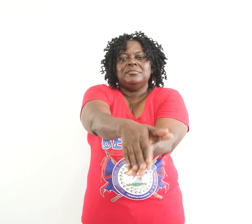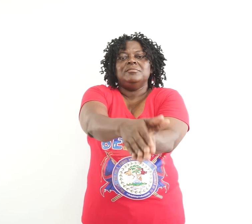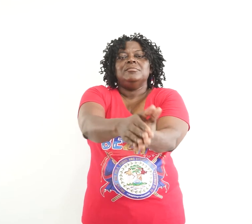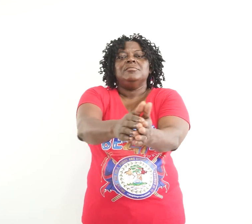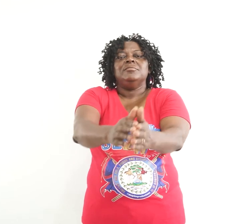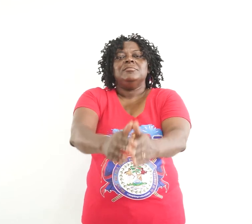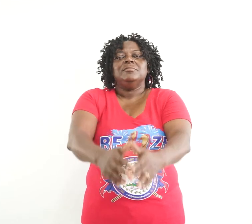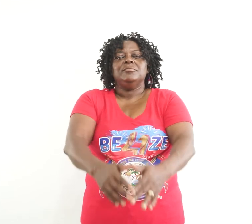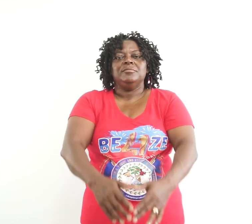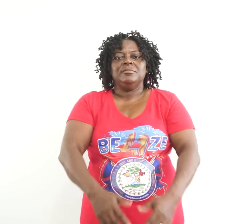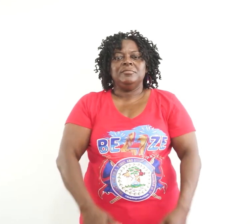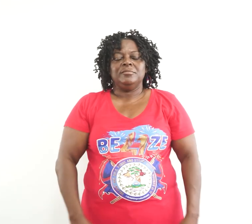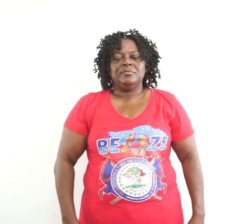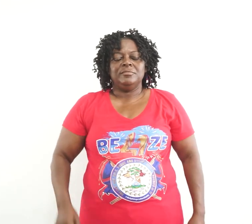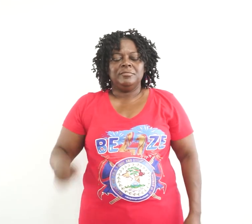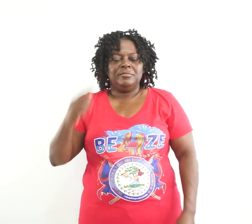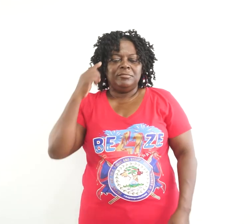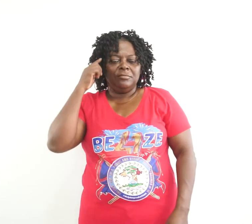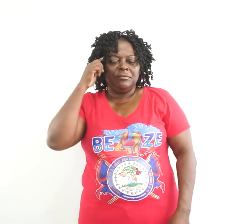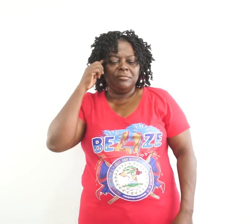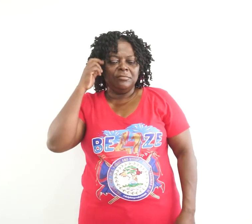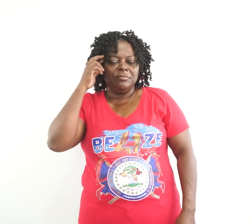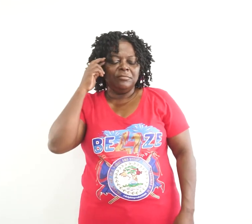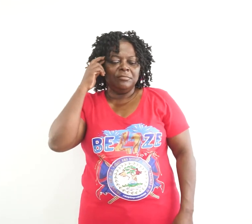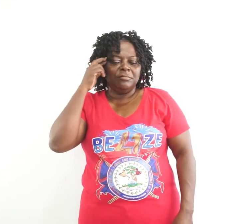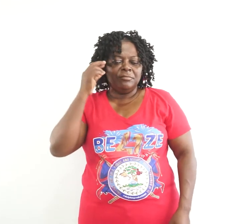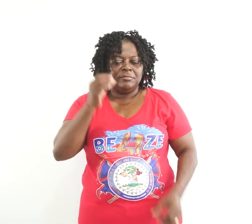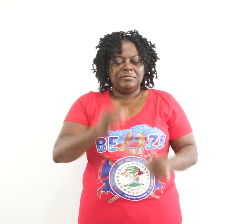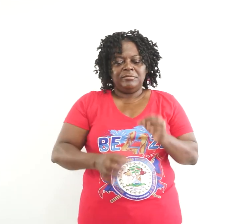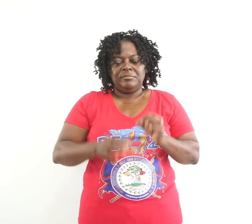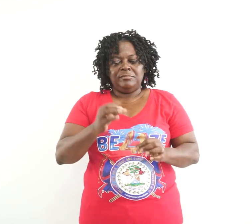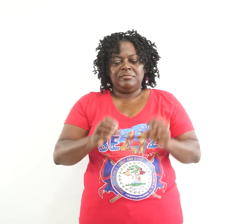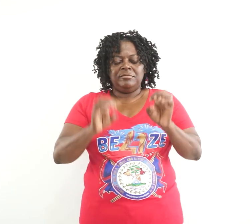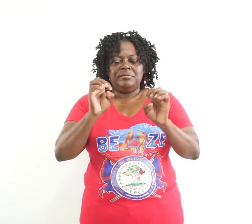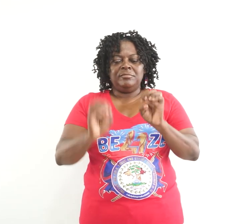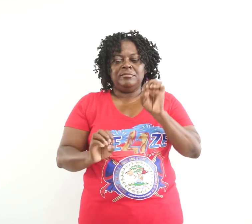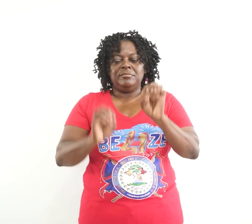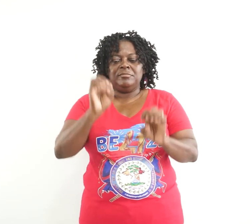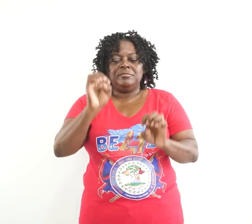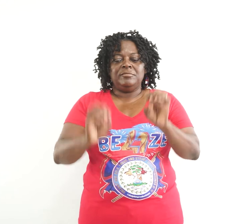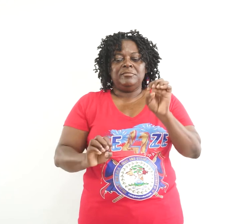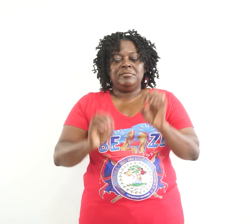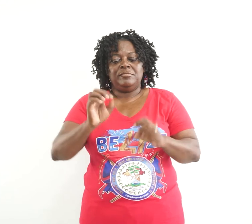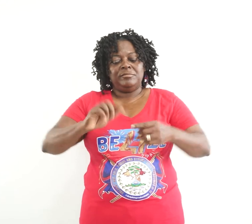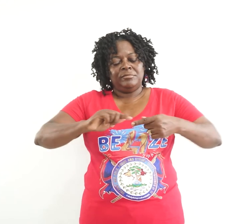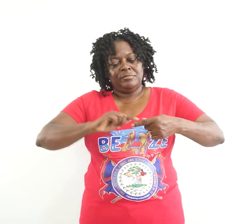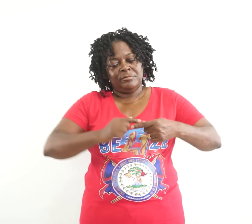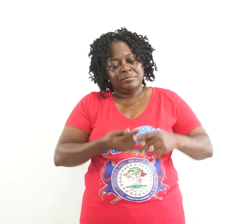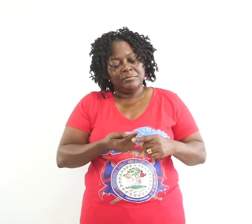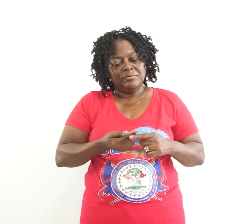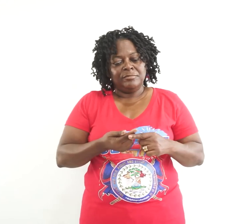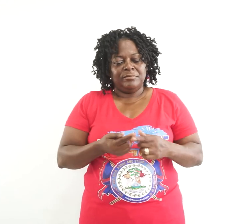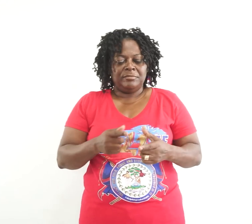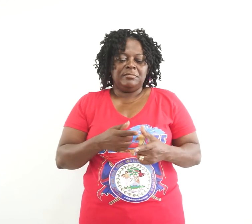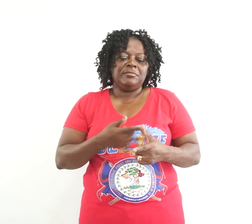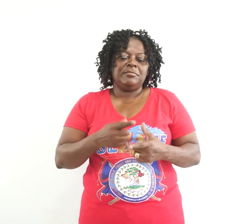Remember. If an exercise or activity causes pain. Stop.